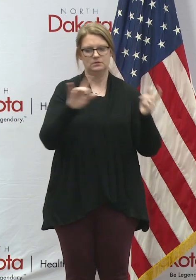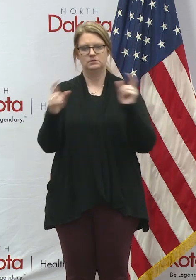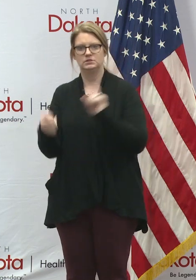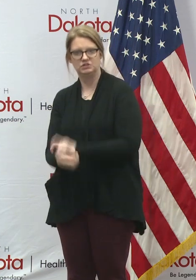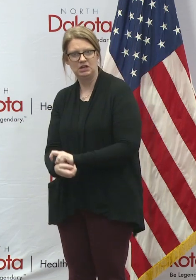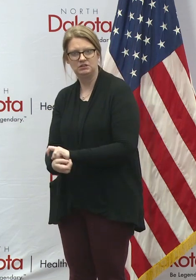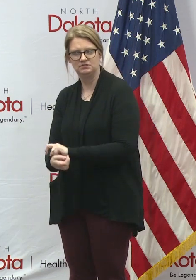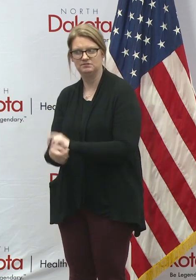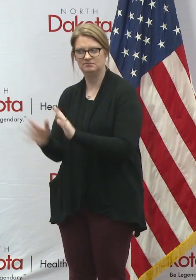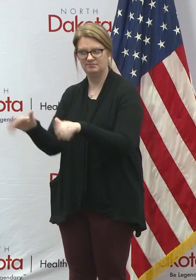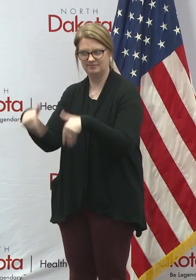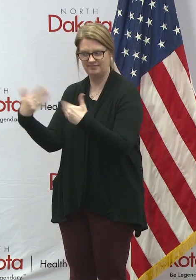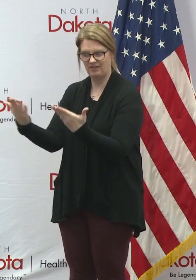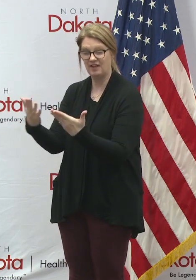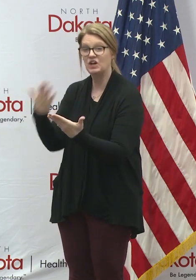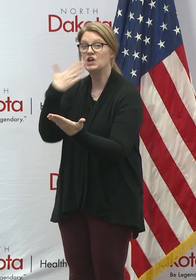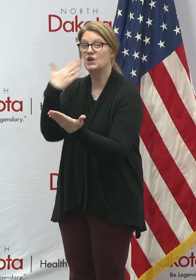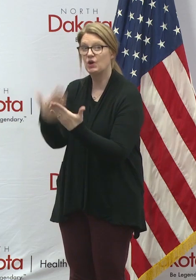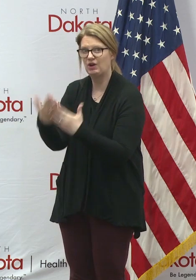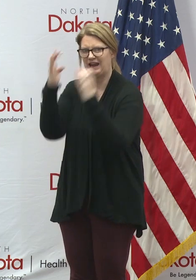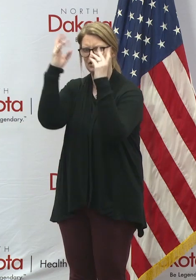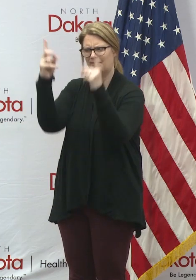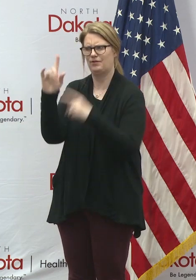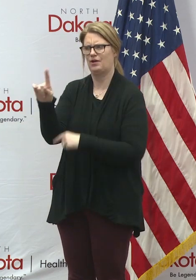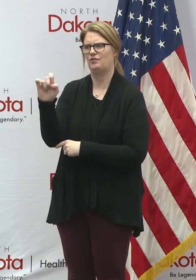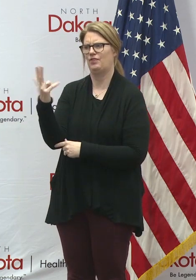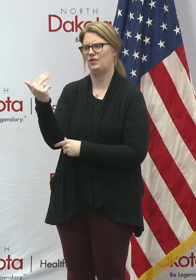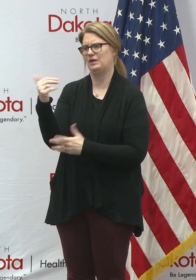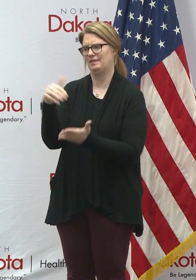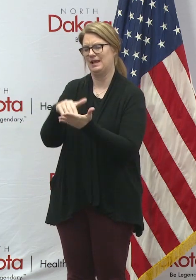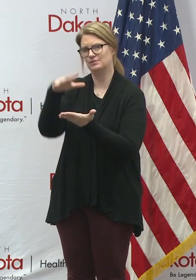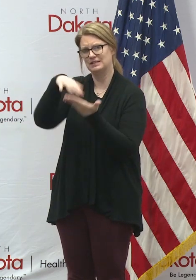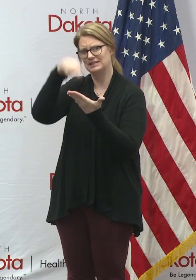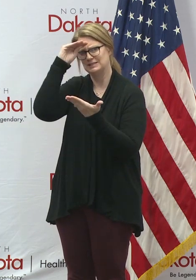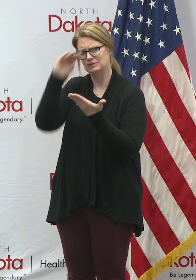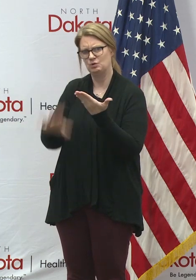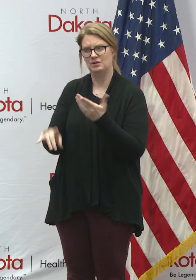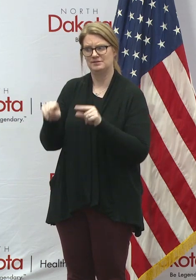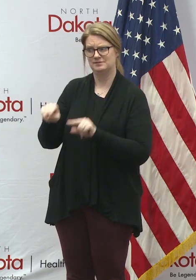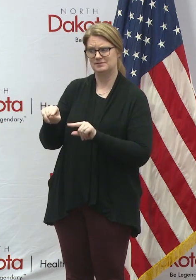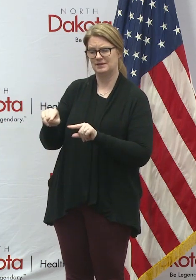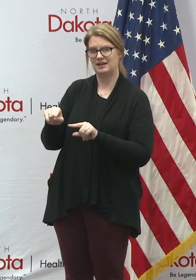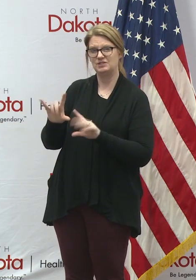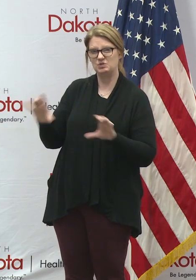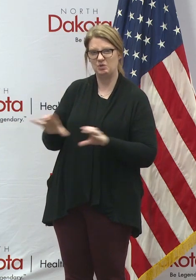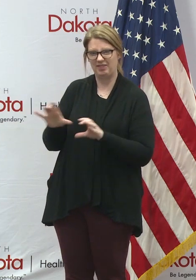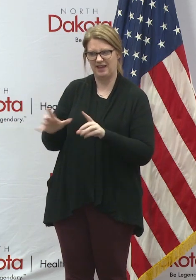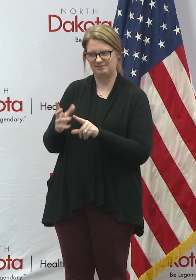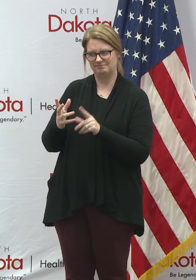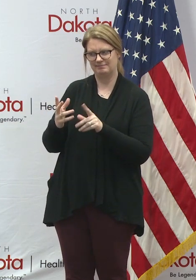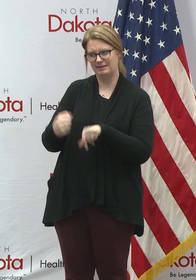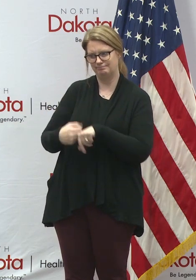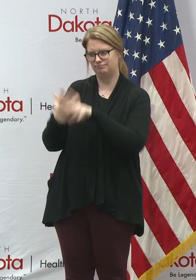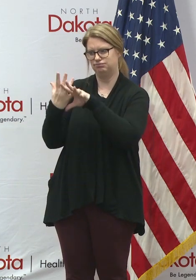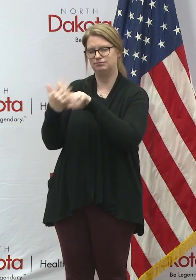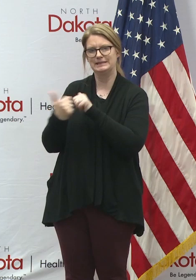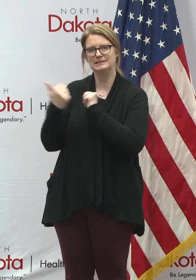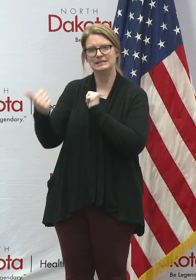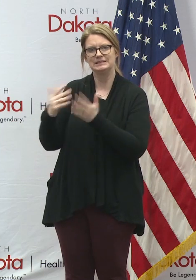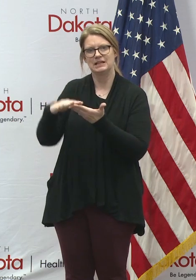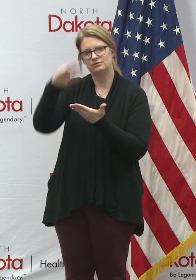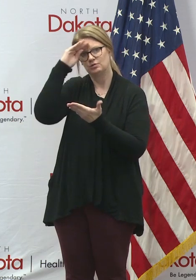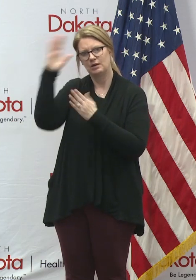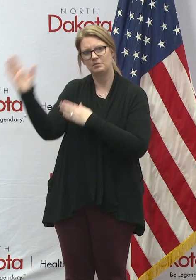a, deliver edu, quality education for 113,000 students. Uh, and do that in a way with alternative and distance learning